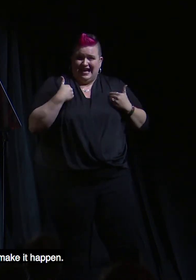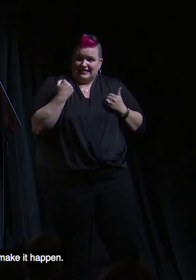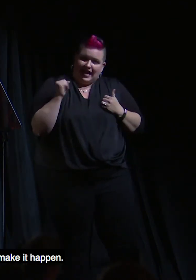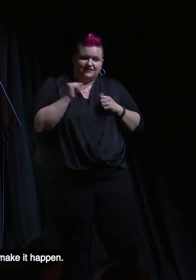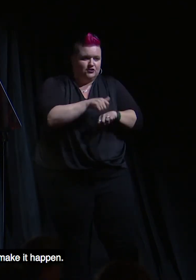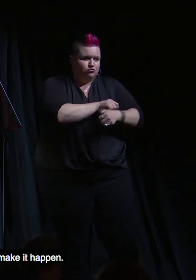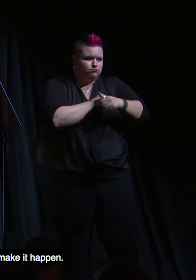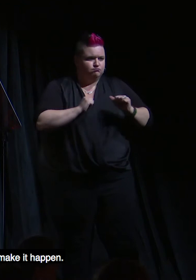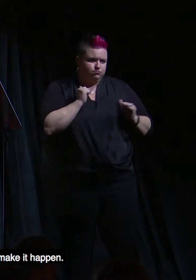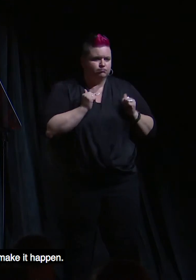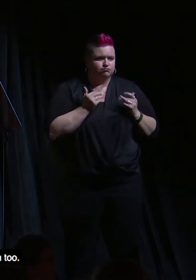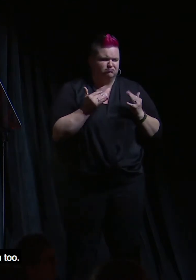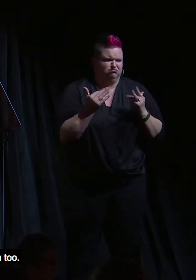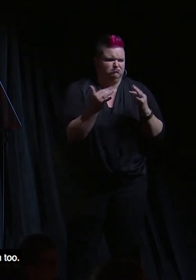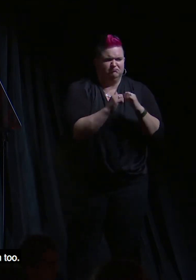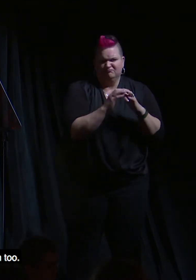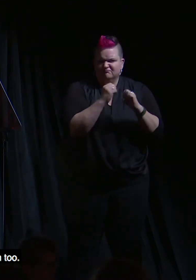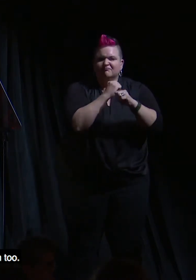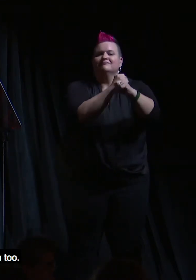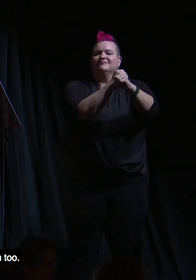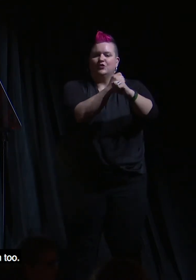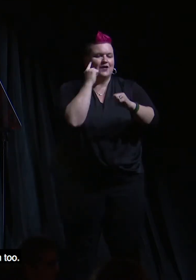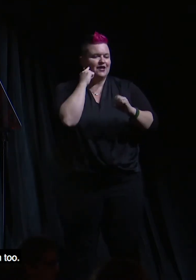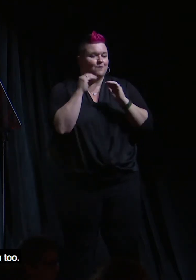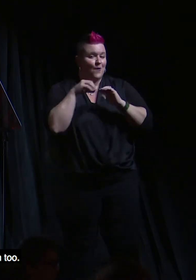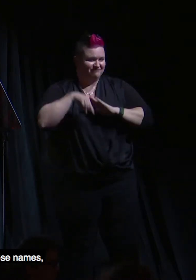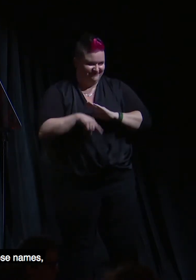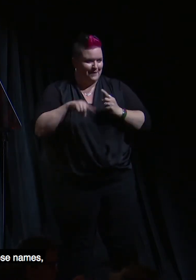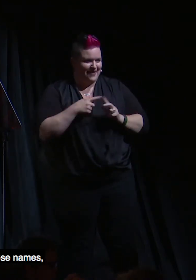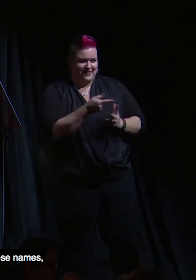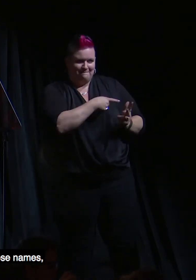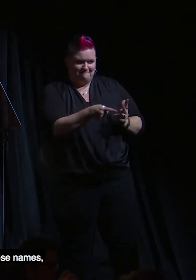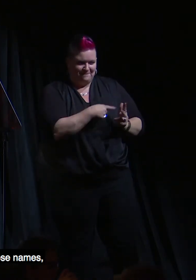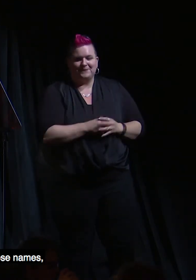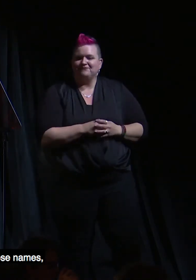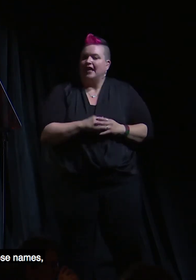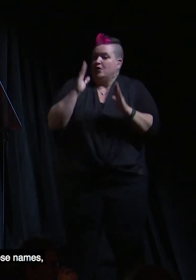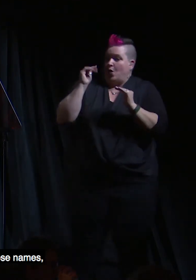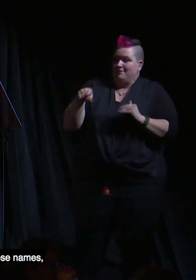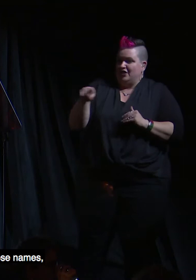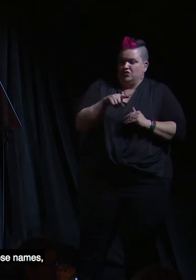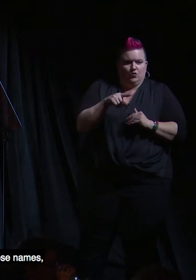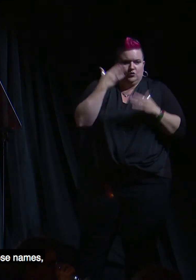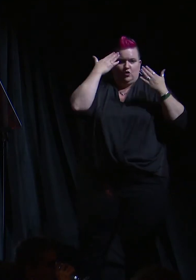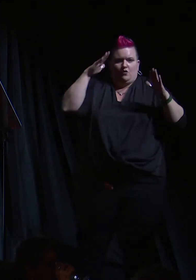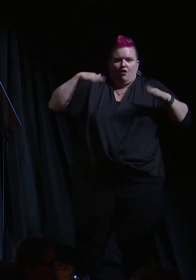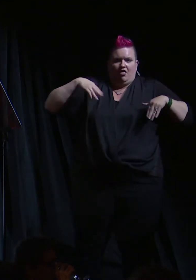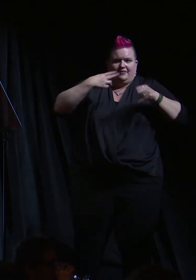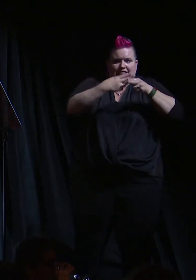how to make it happen. You will hear more about them too. And I hope you don't know all of those names